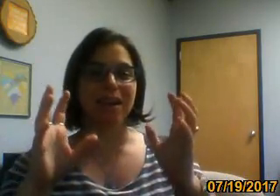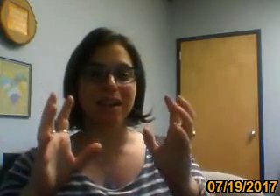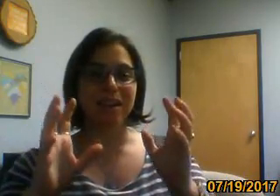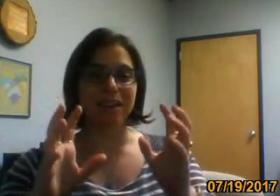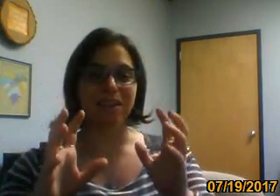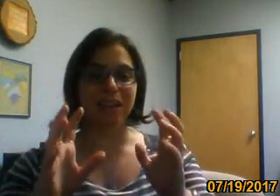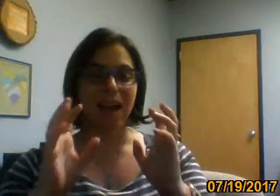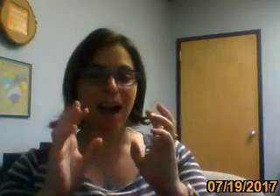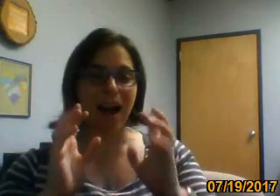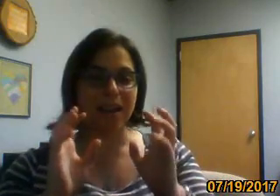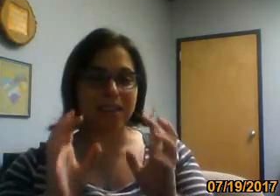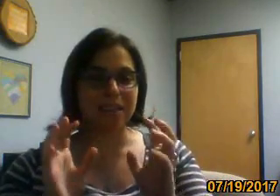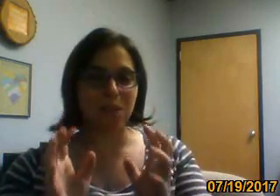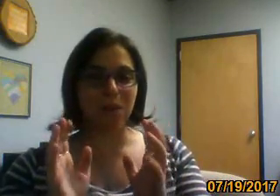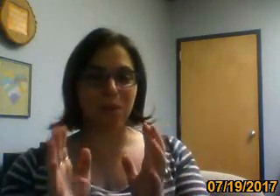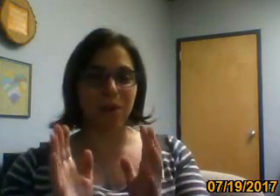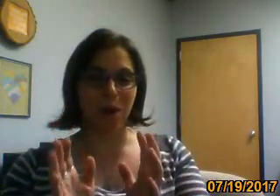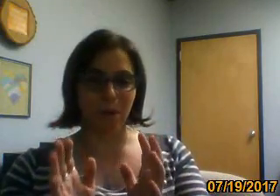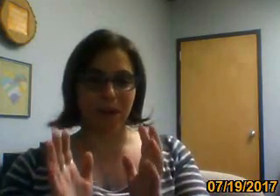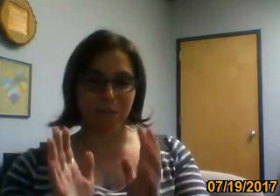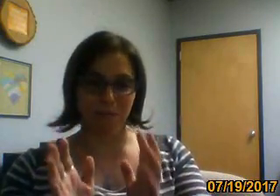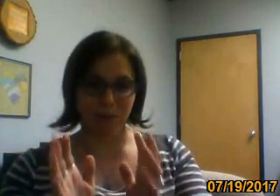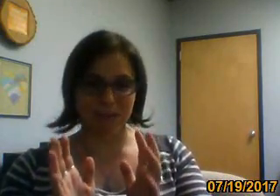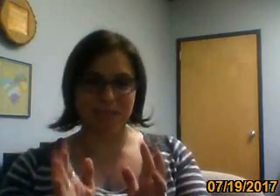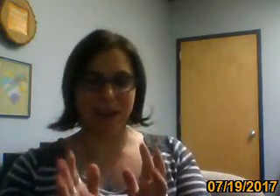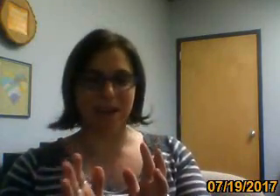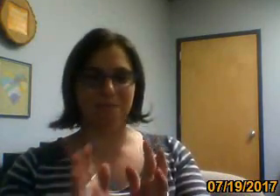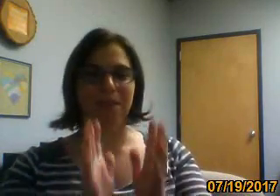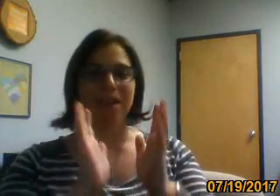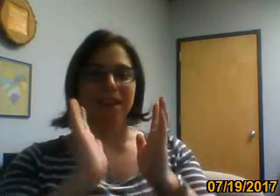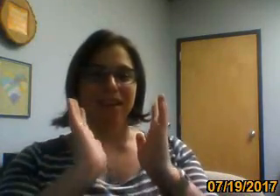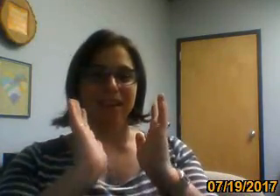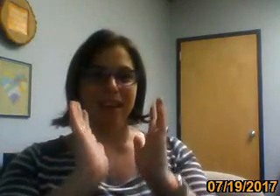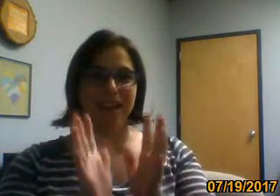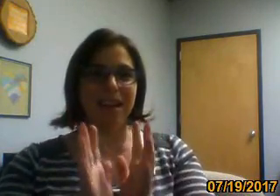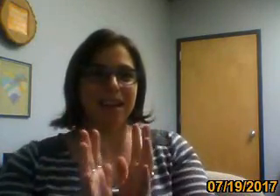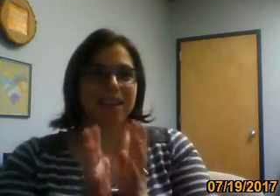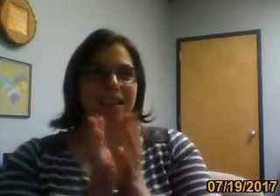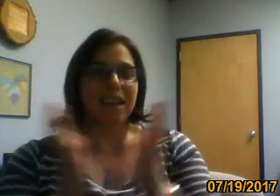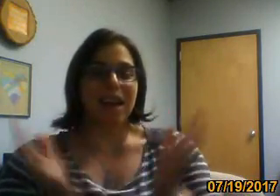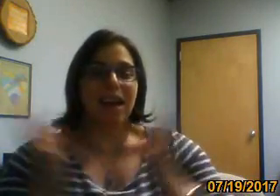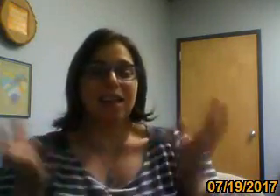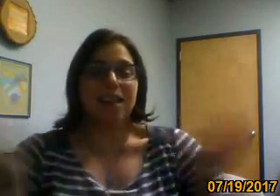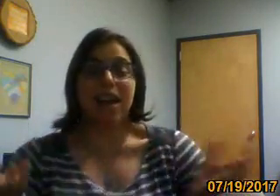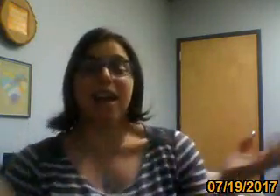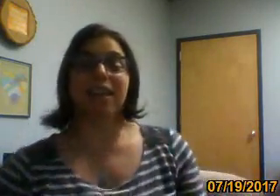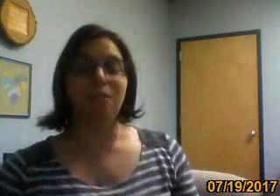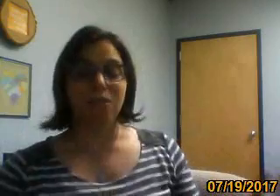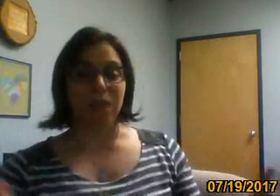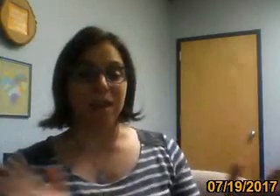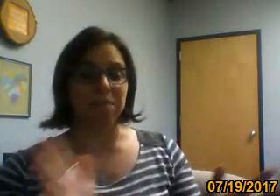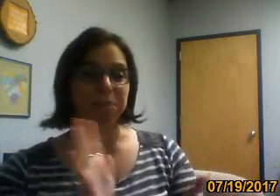And you know, like I can see where we're going most of the time. And it's like, and I love doing that.